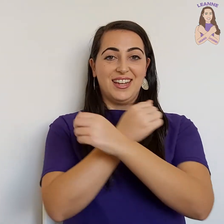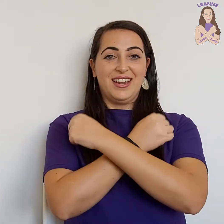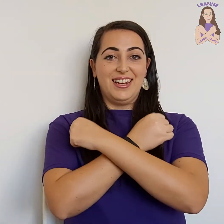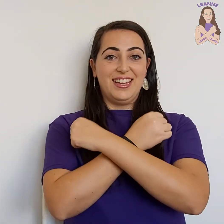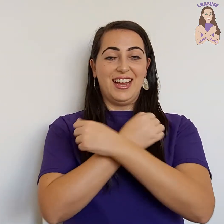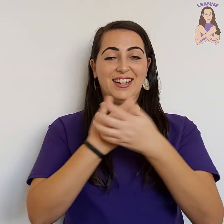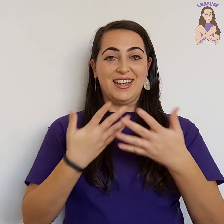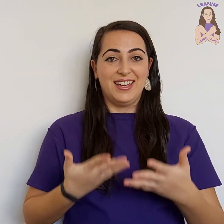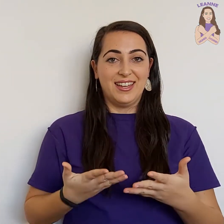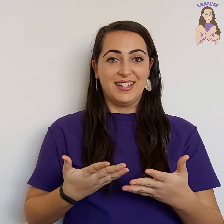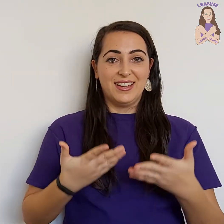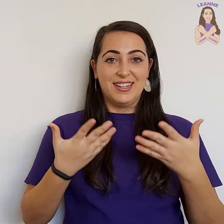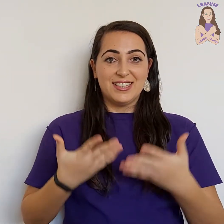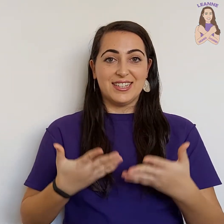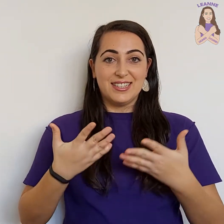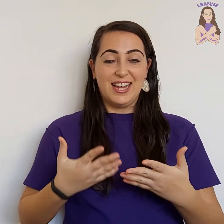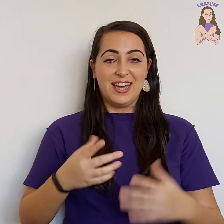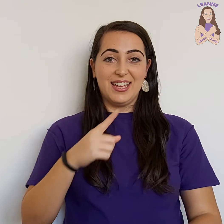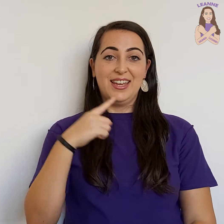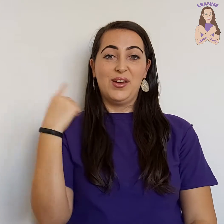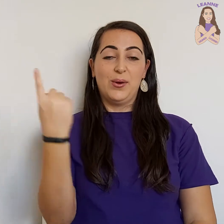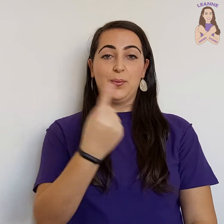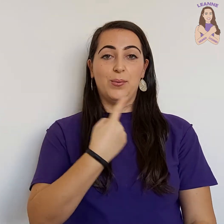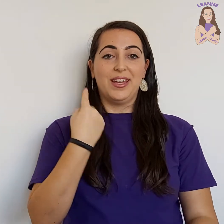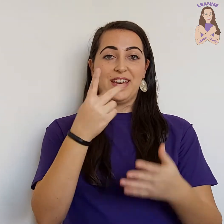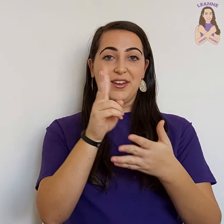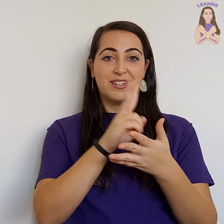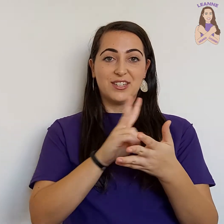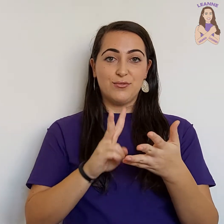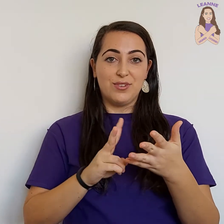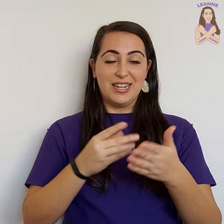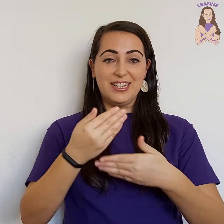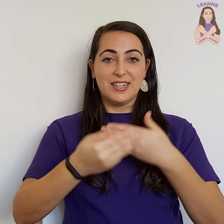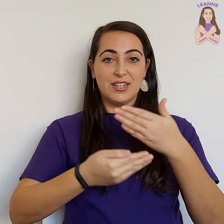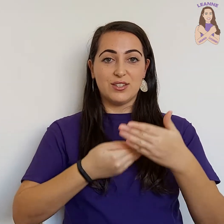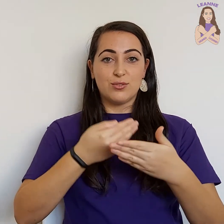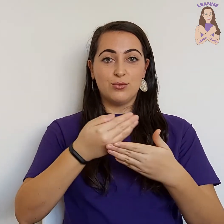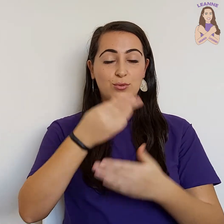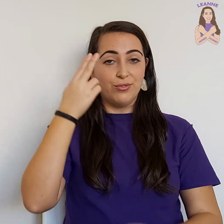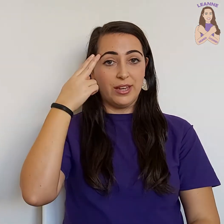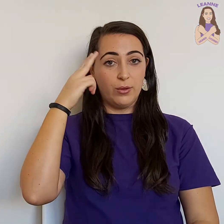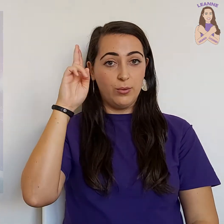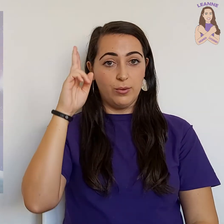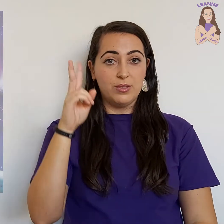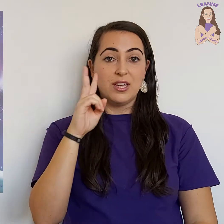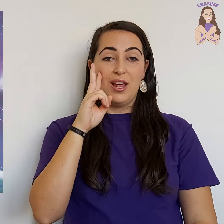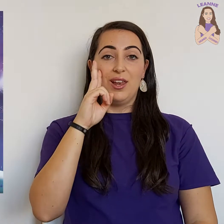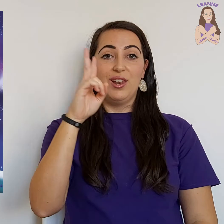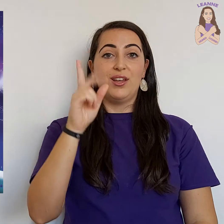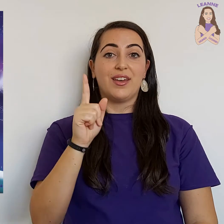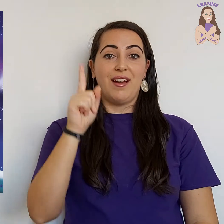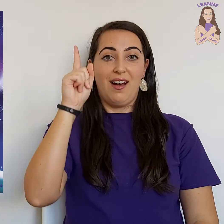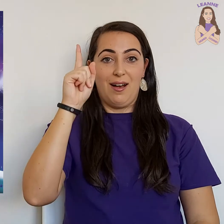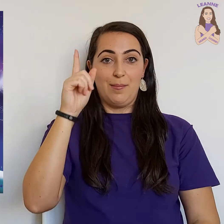Leanne here. Today we're going to read a story called Look Up